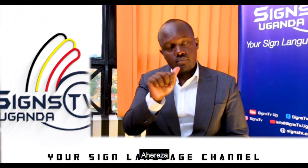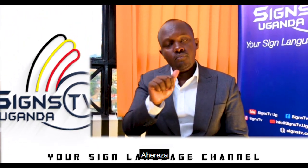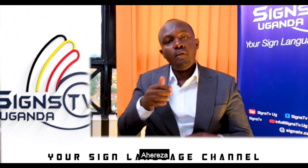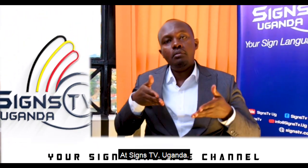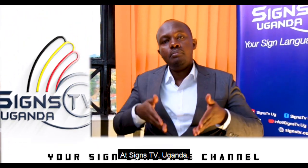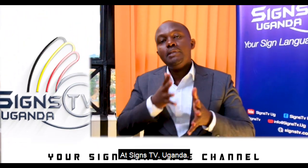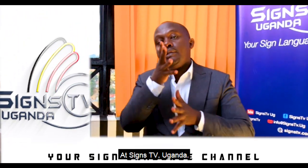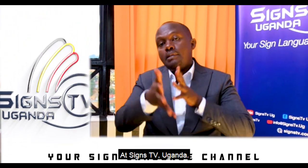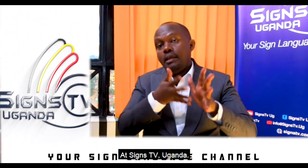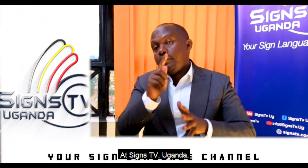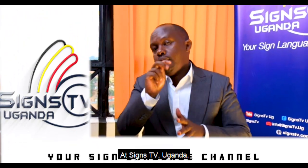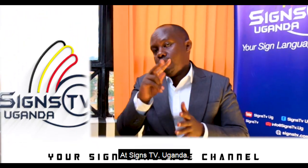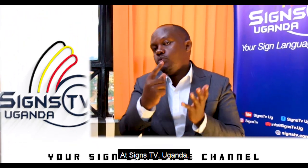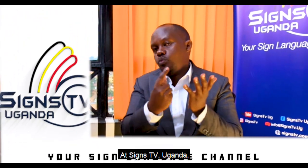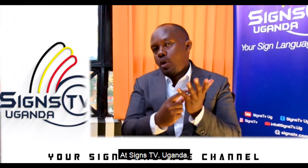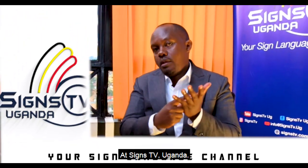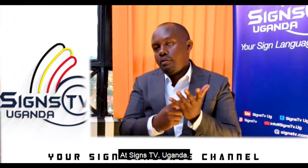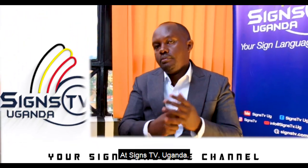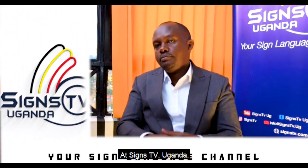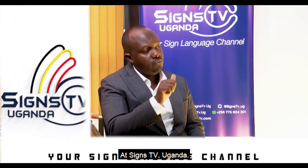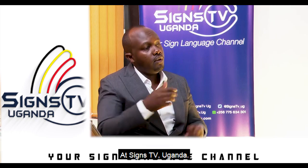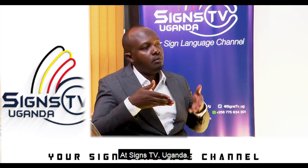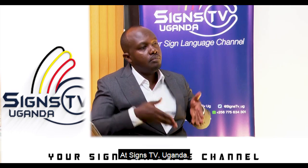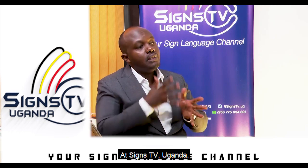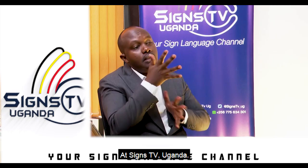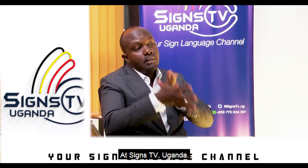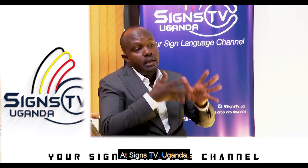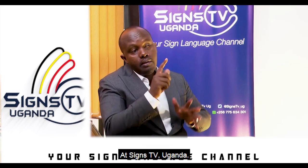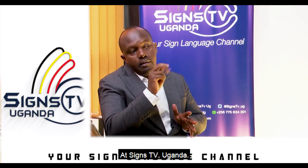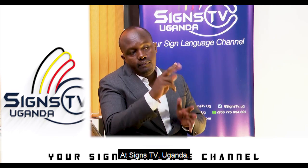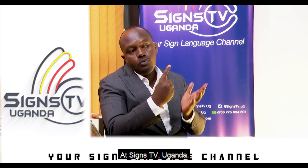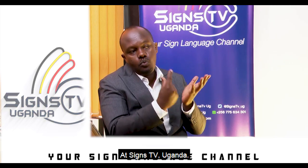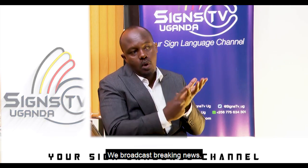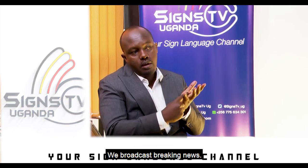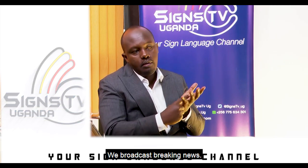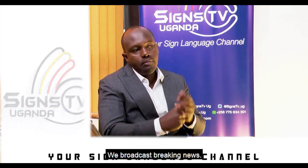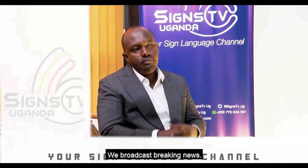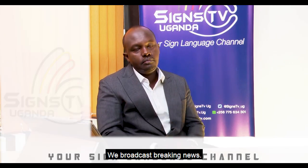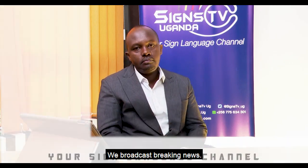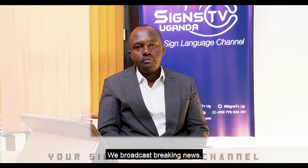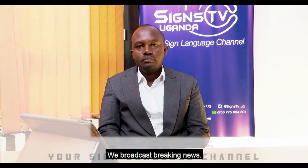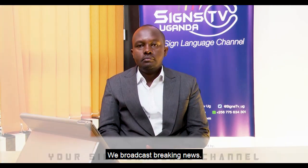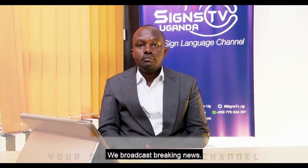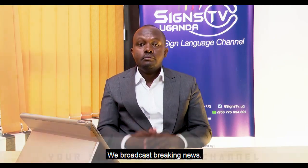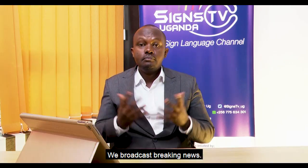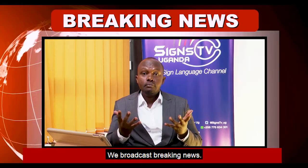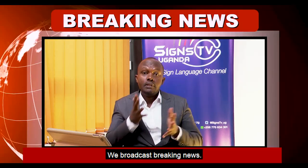Here at Science TV Uganda. At Science TV Uganda, we broadcast breaking